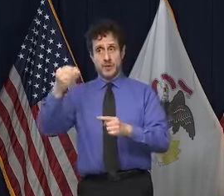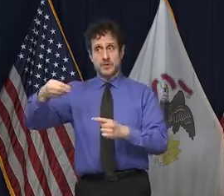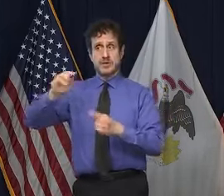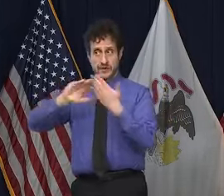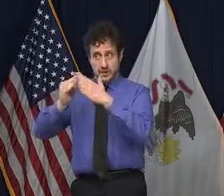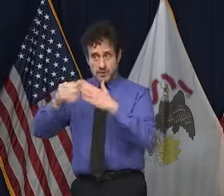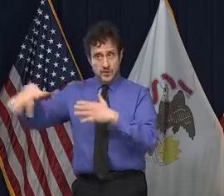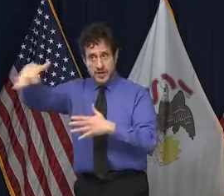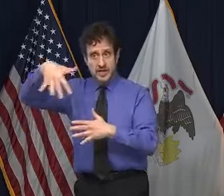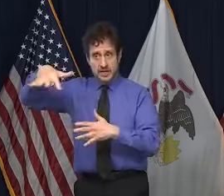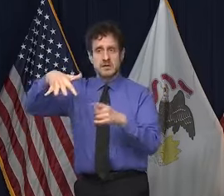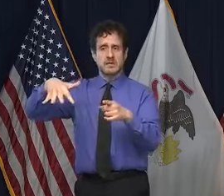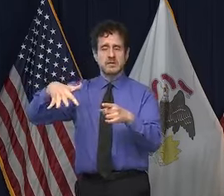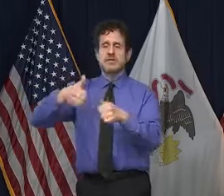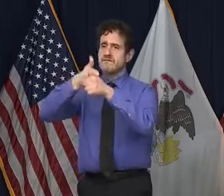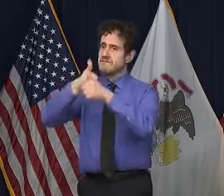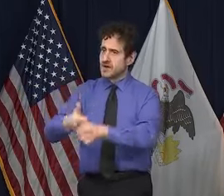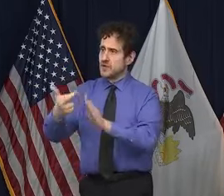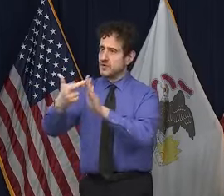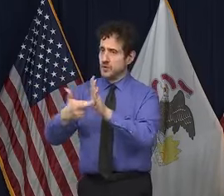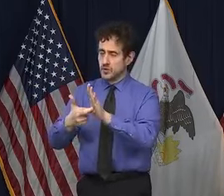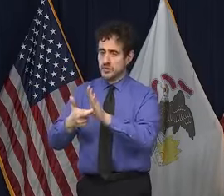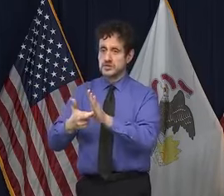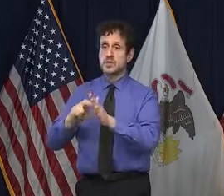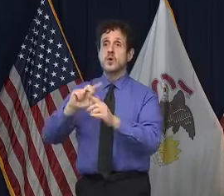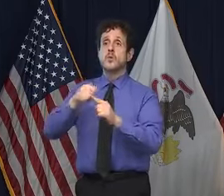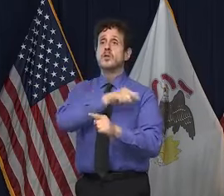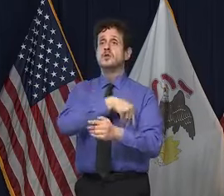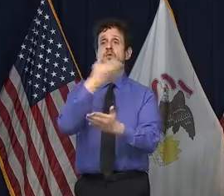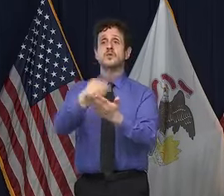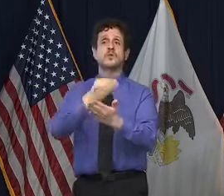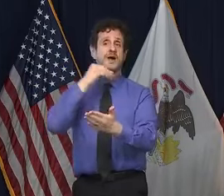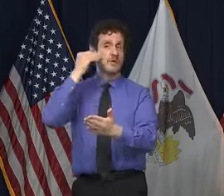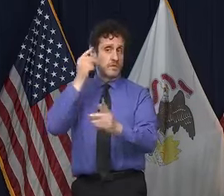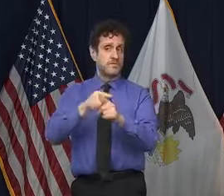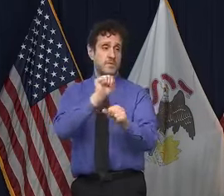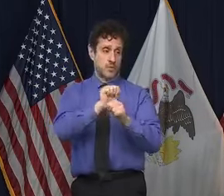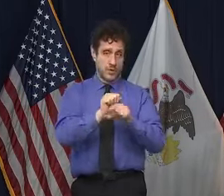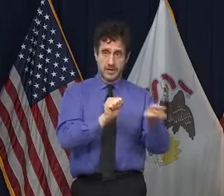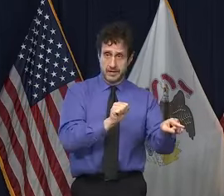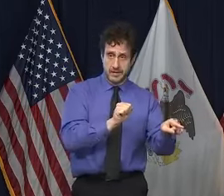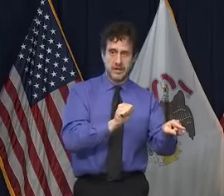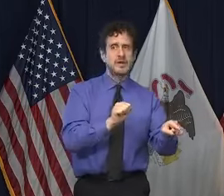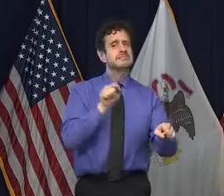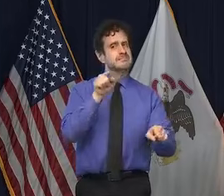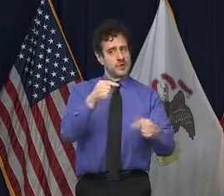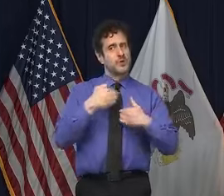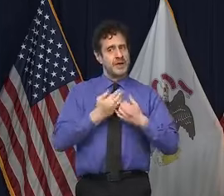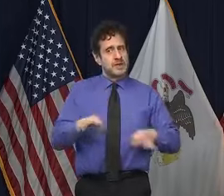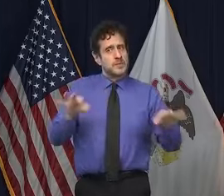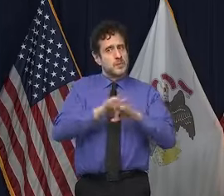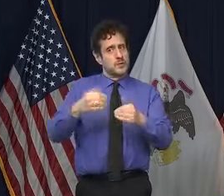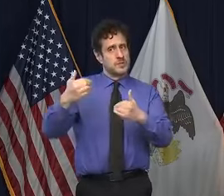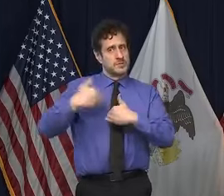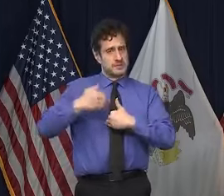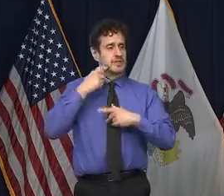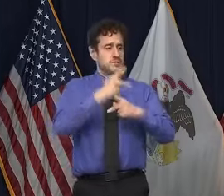facility, in other words, when they go home, because they have such an important duty to the people that we care for in these homes.